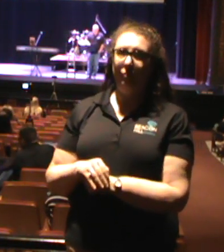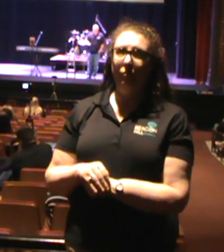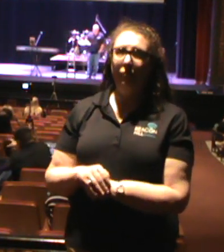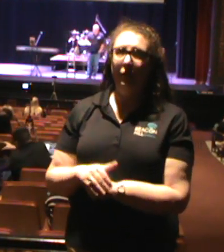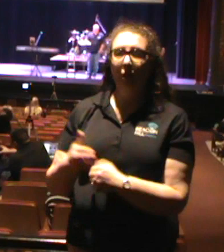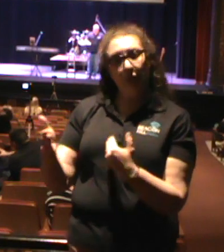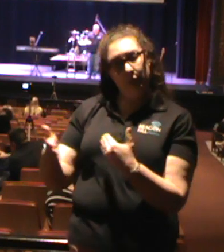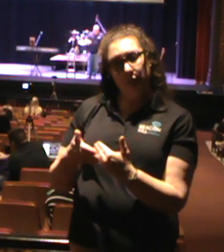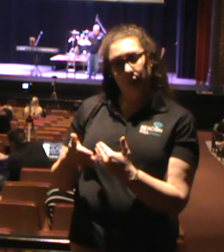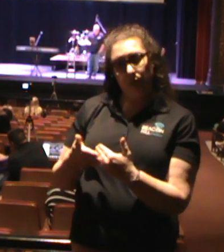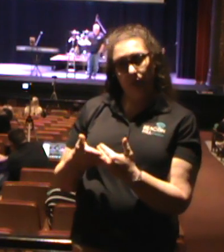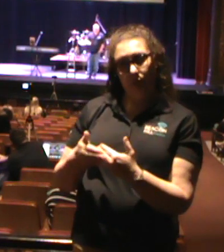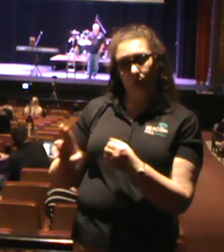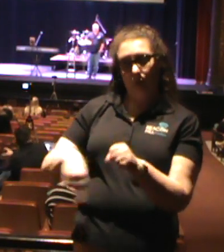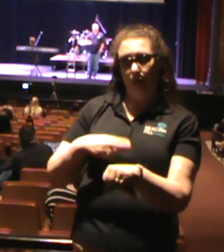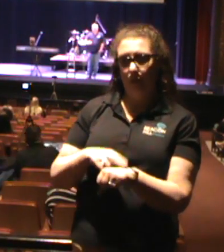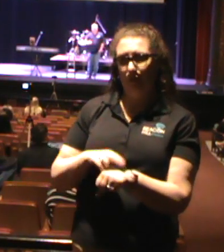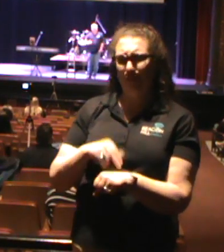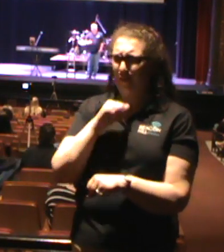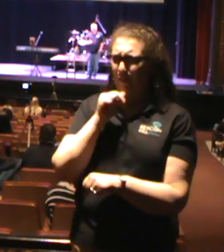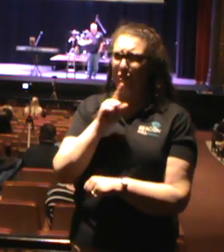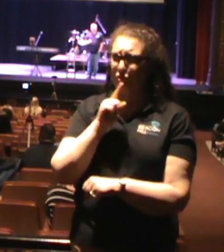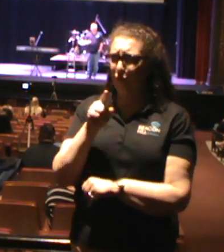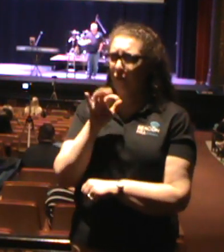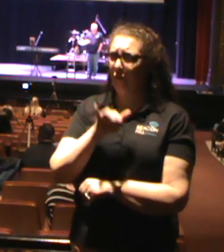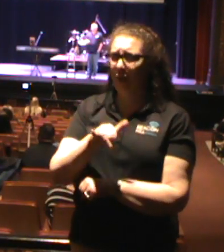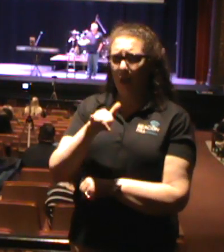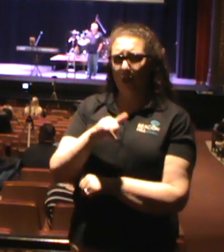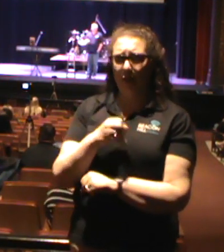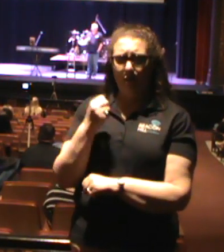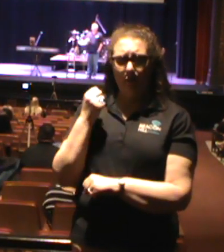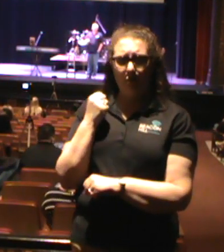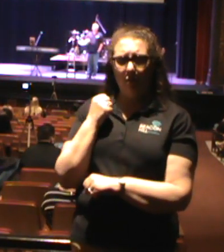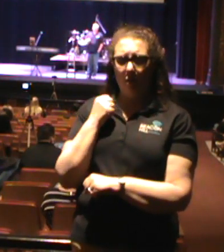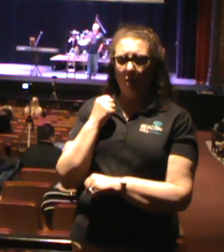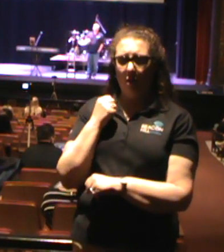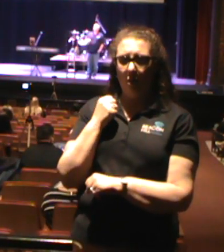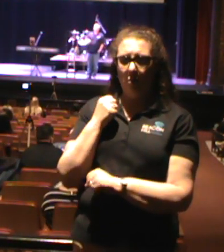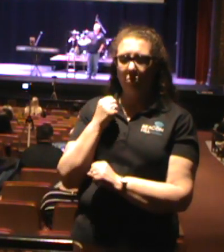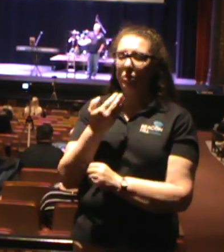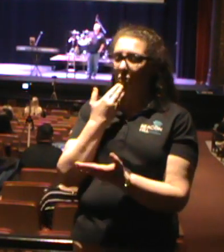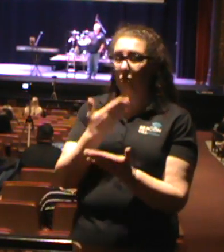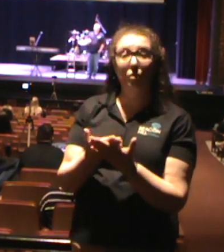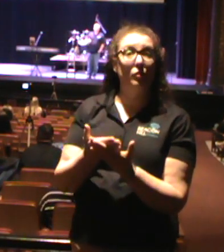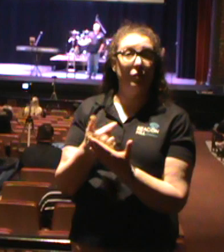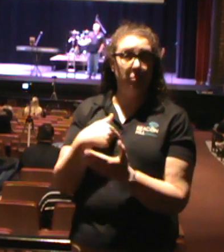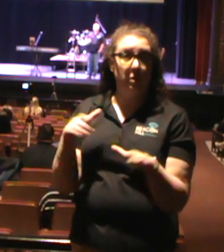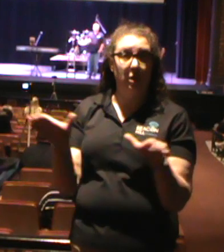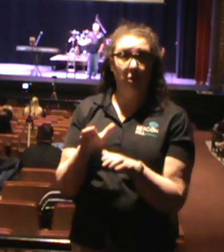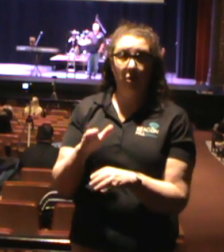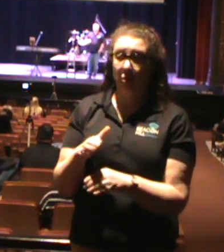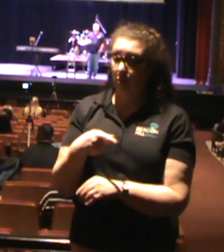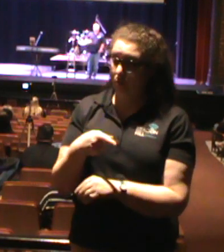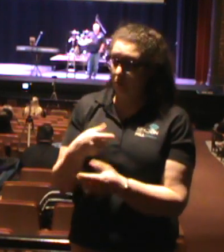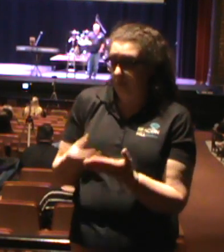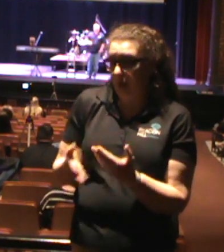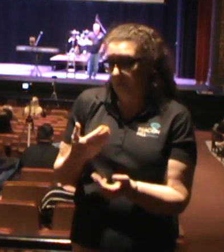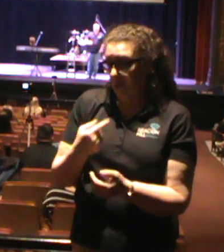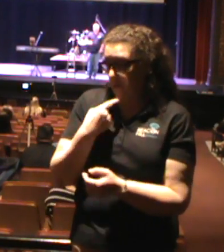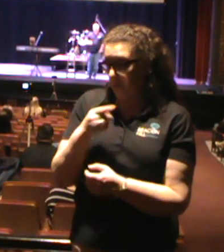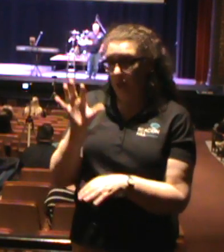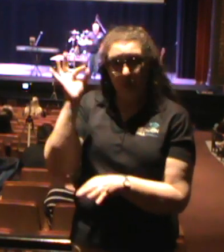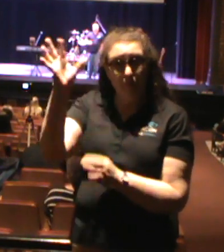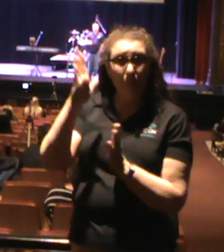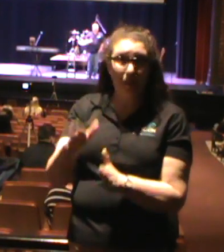do today. I thought about it. But I don't think that is why. So some people would say, Pastor, don't you